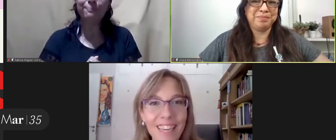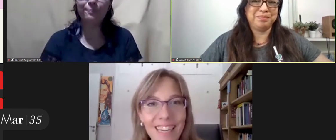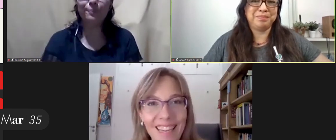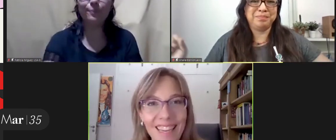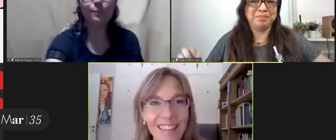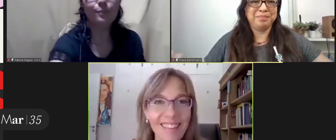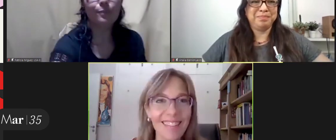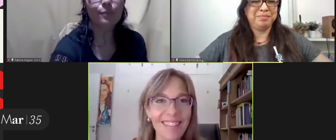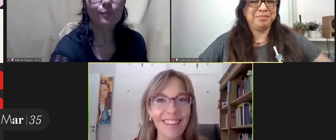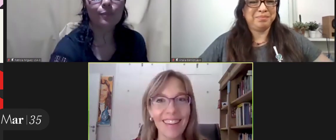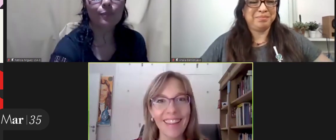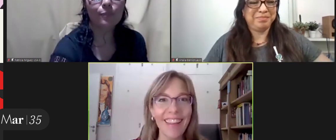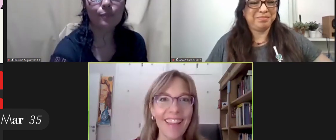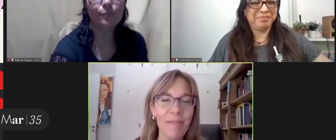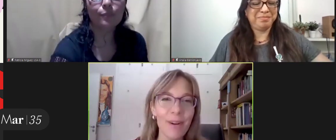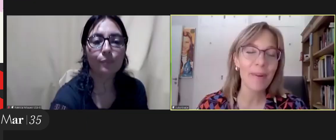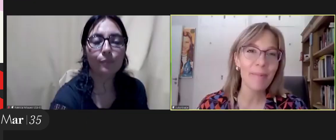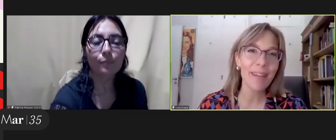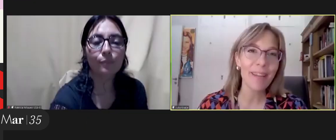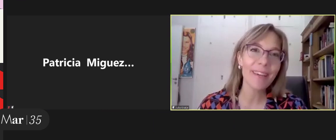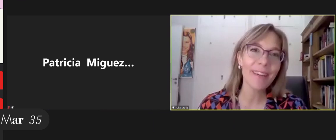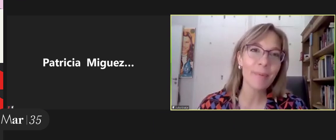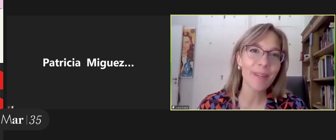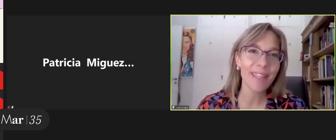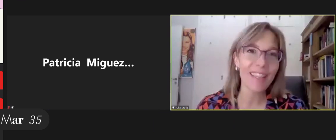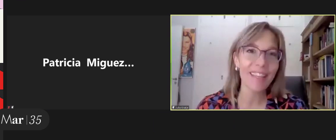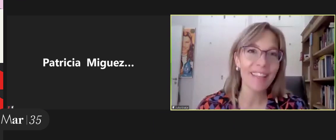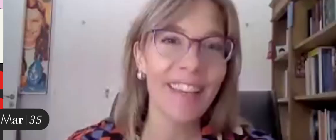floor is yours. Thank you very much, Analia.